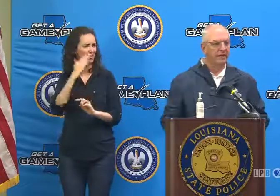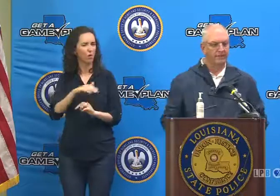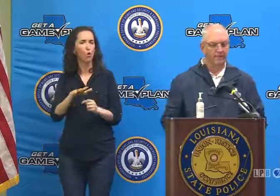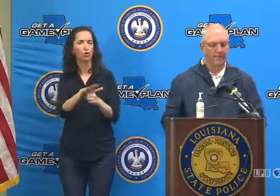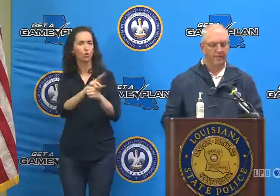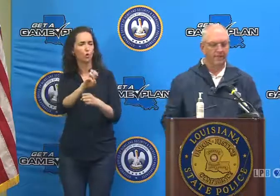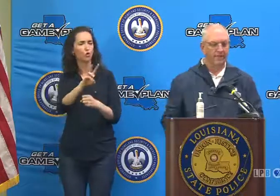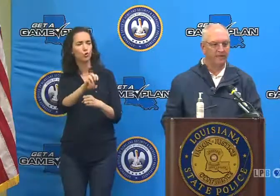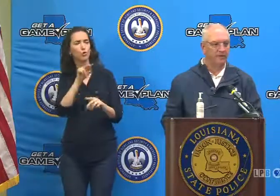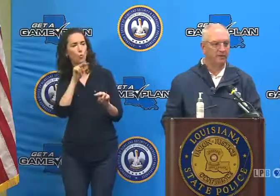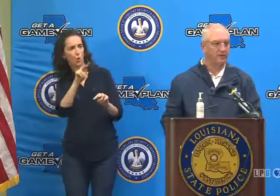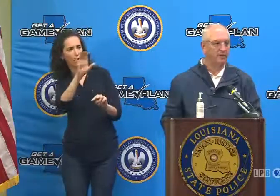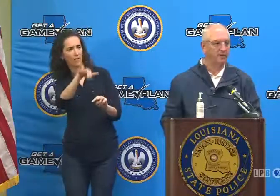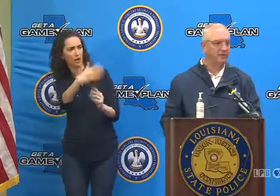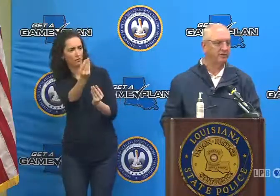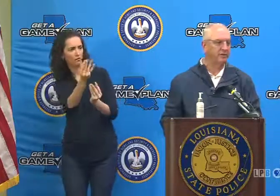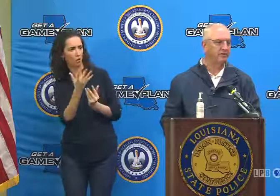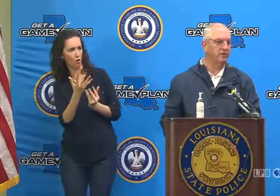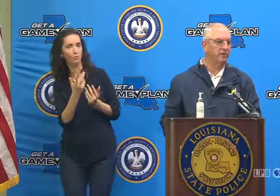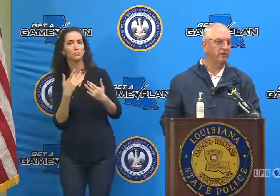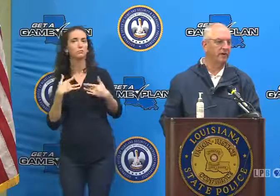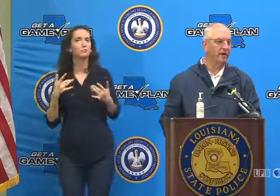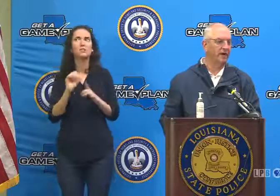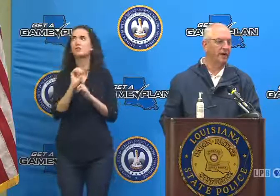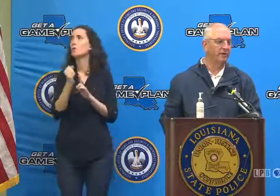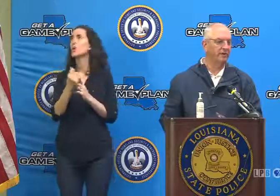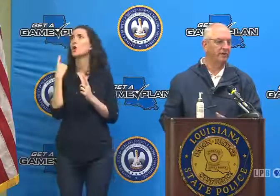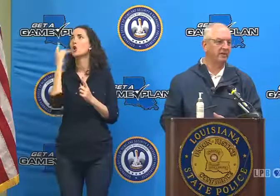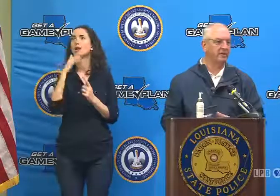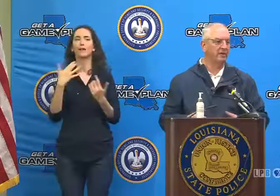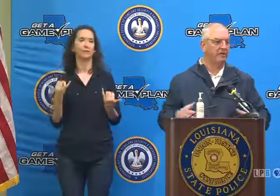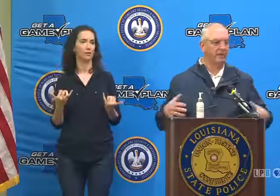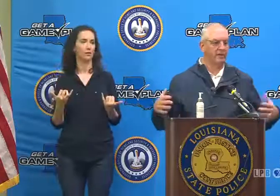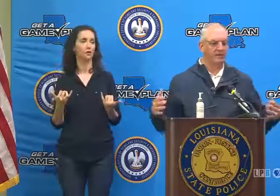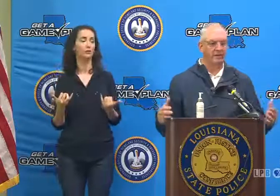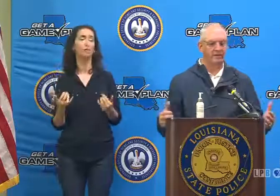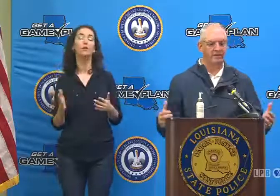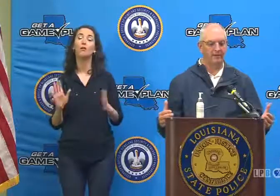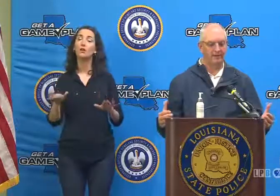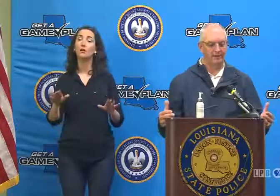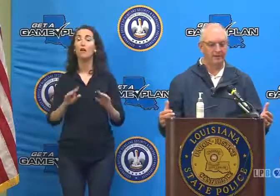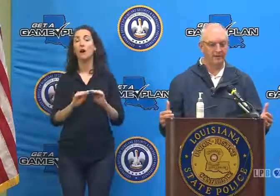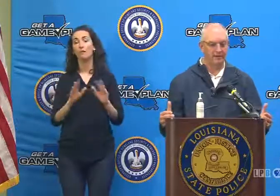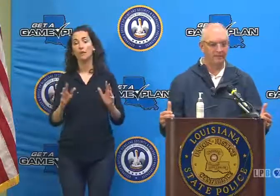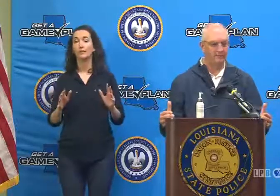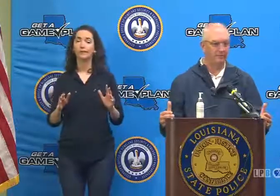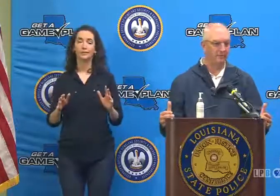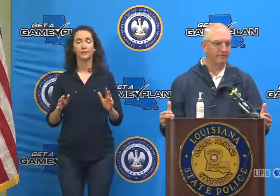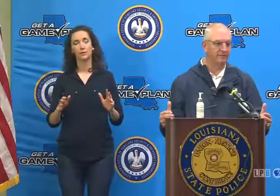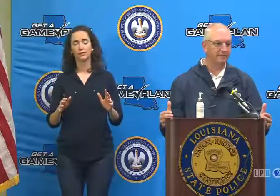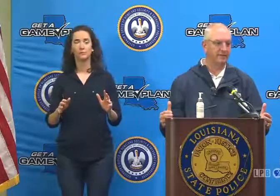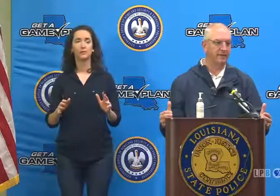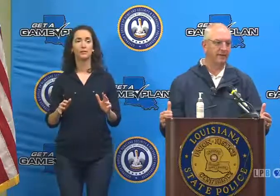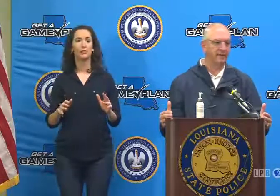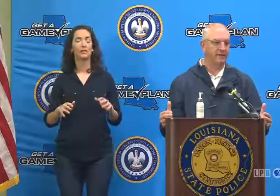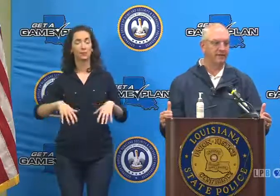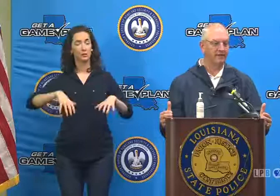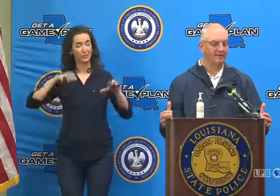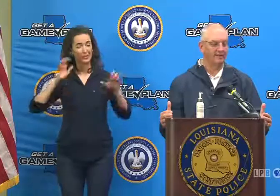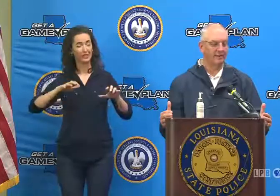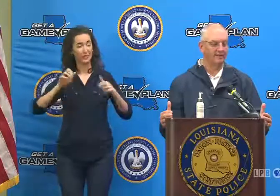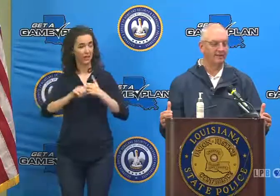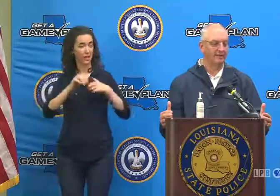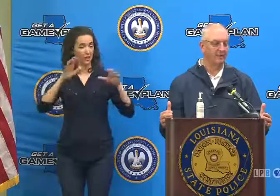and see what the conditions are. Obviously, we're talking about a threat of excessive rain